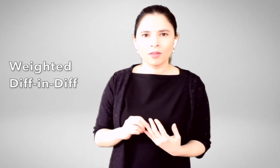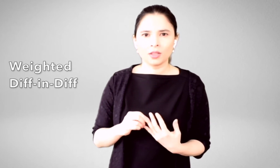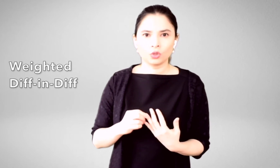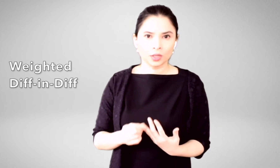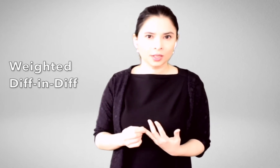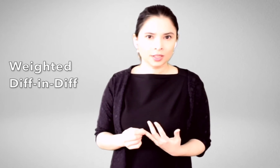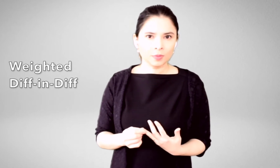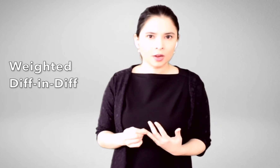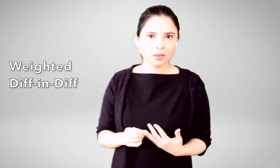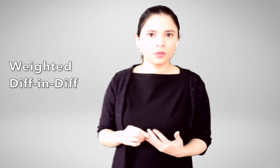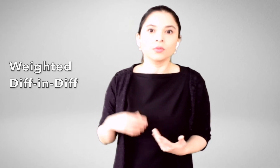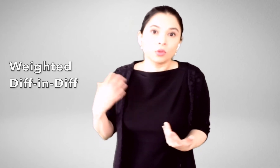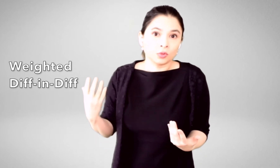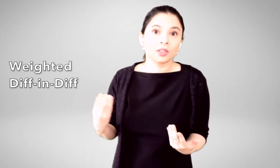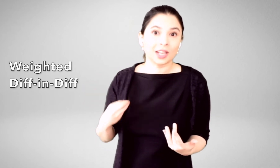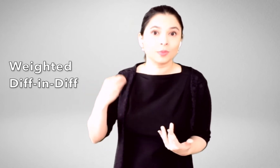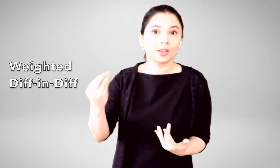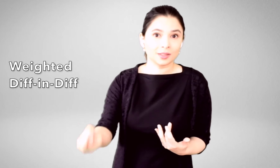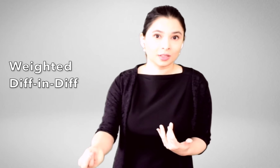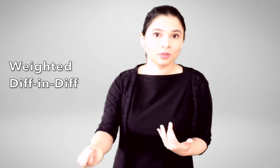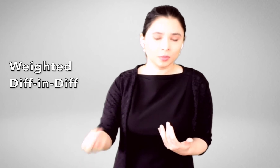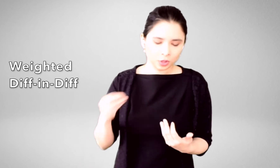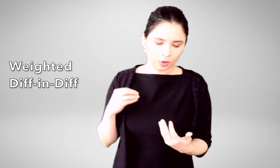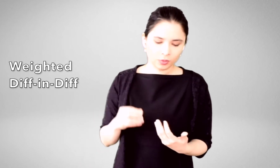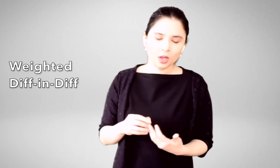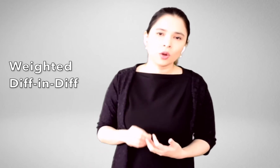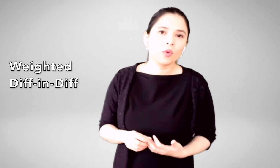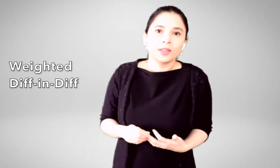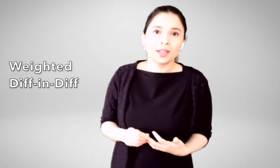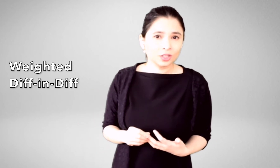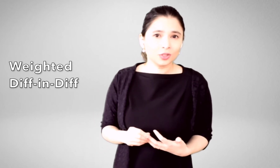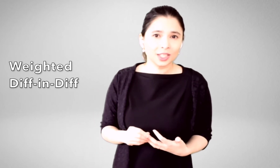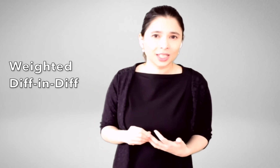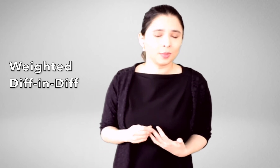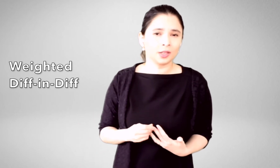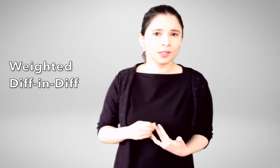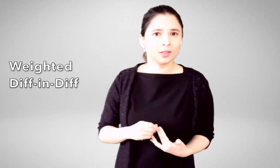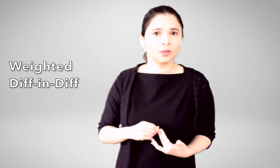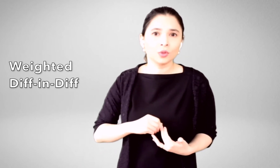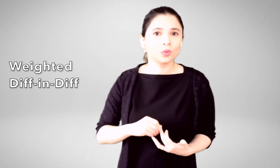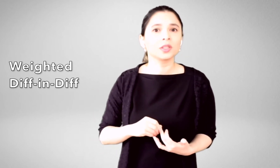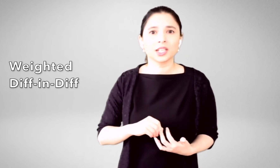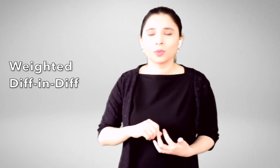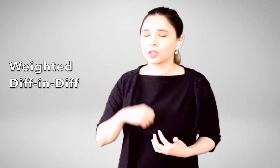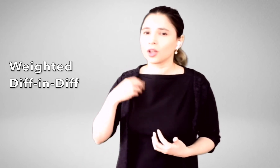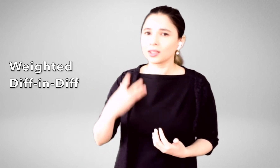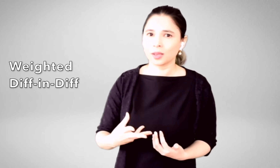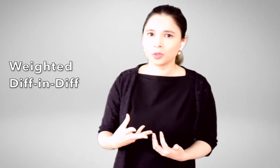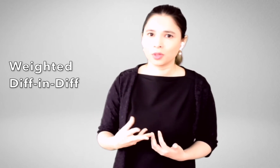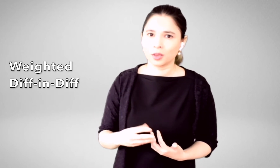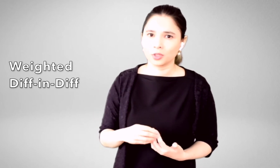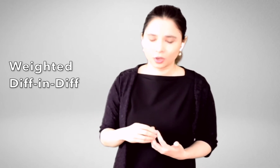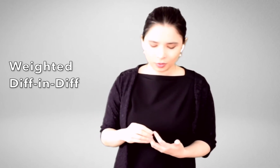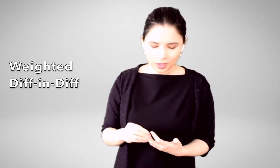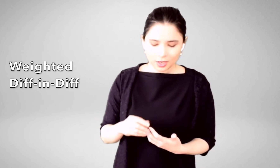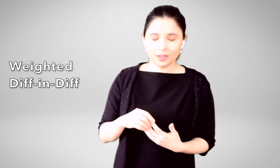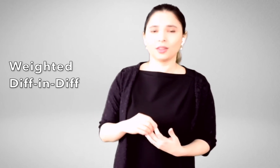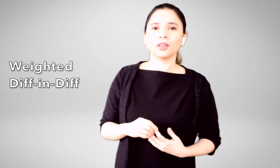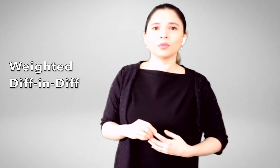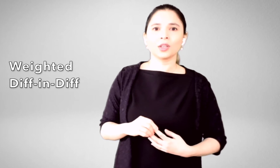are the treated taxpayers? Those were the taxpayers assigned to the MTO. Who are the untreated taxpayers? Those were the taxpayers not assigned to the MTO. And the third